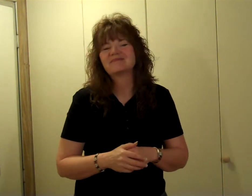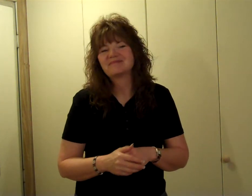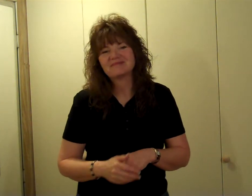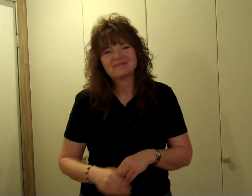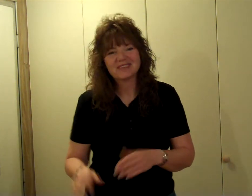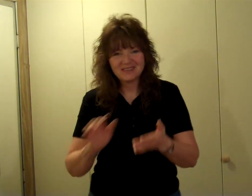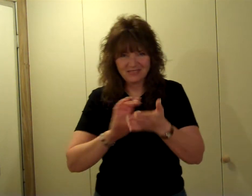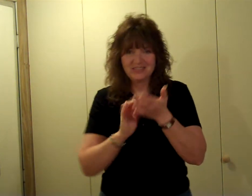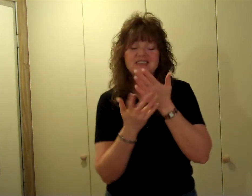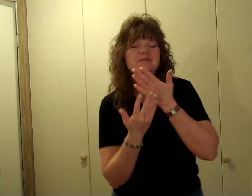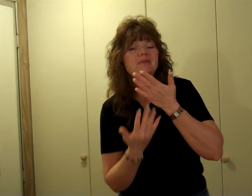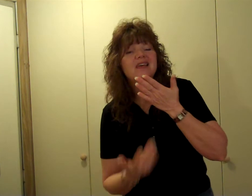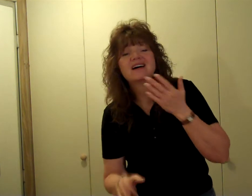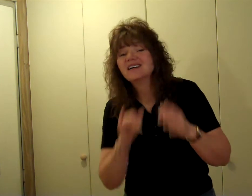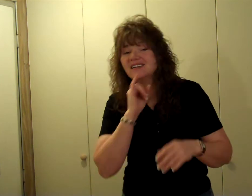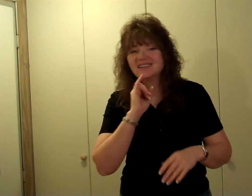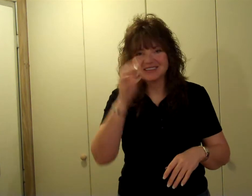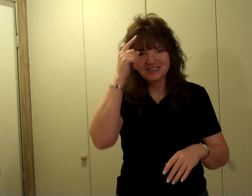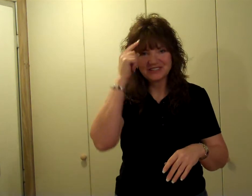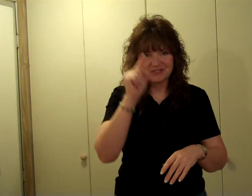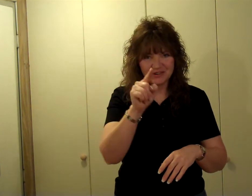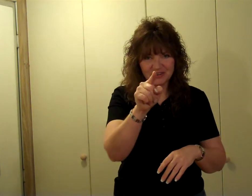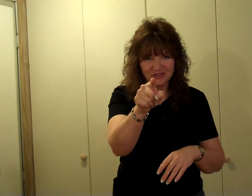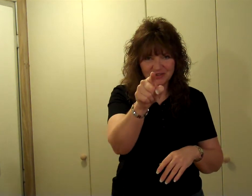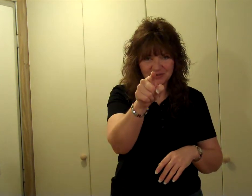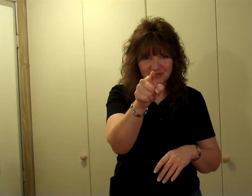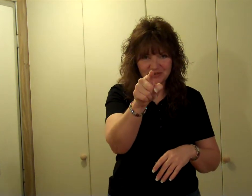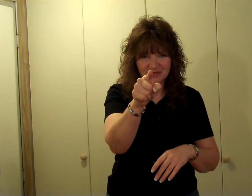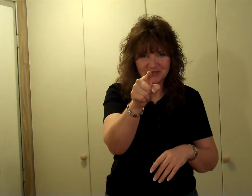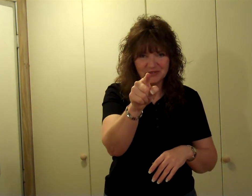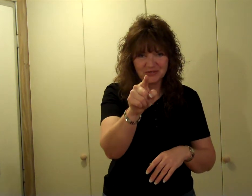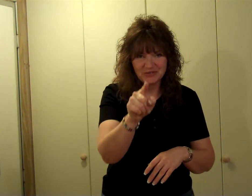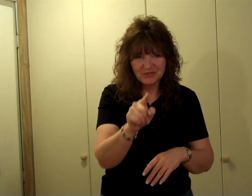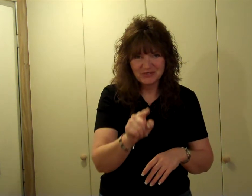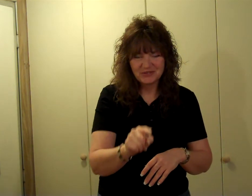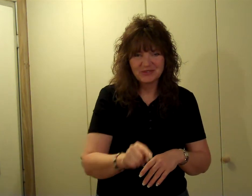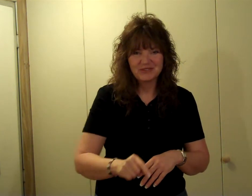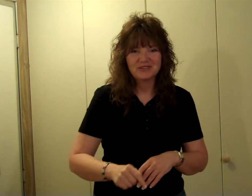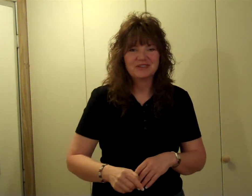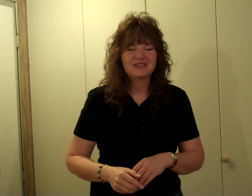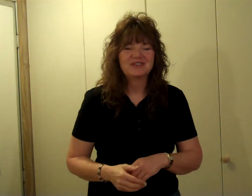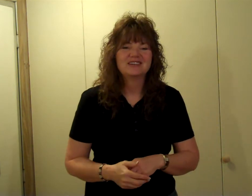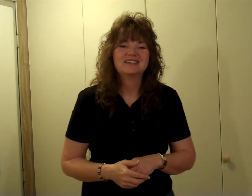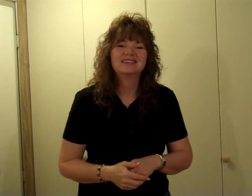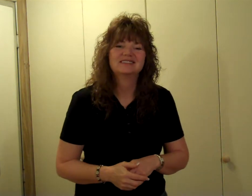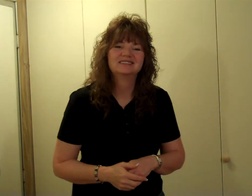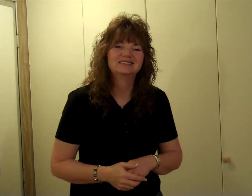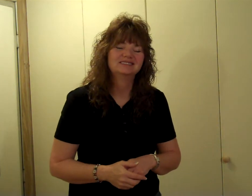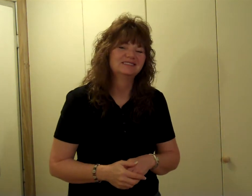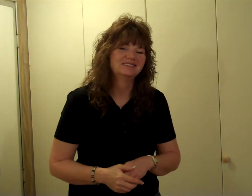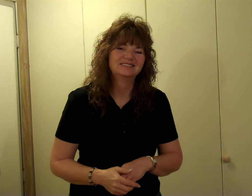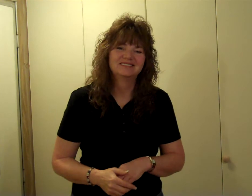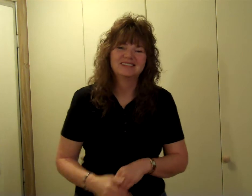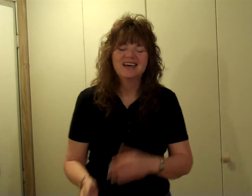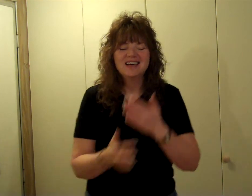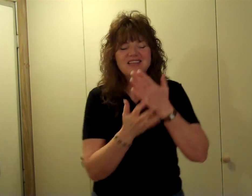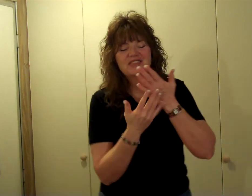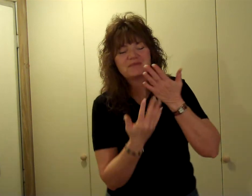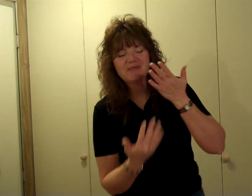This blood is for you. Oh, oh, oh, oh,